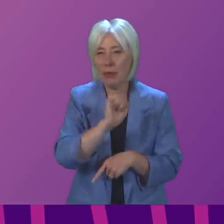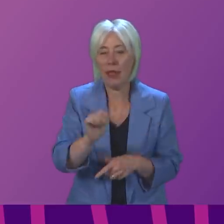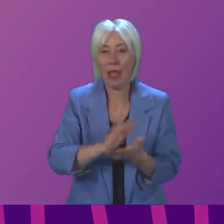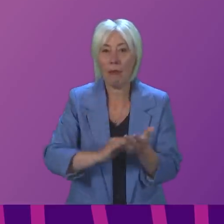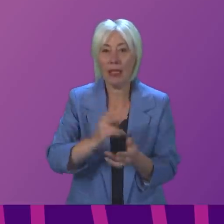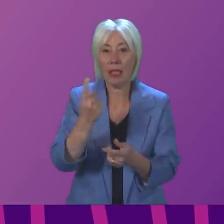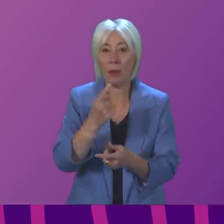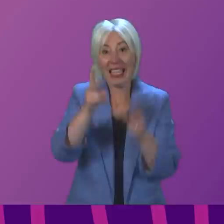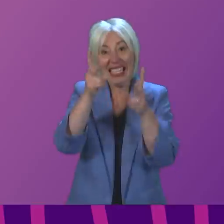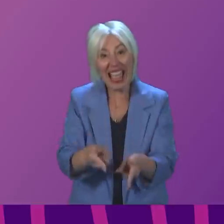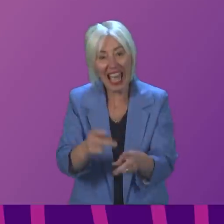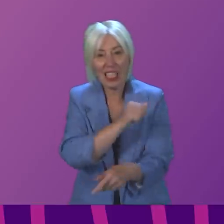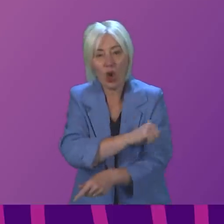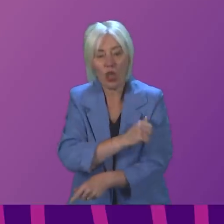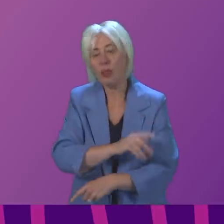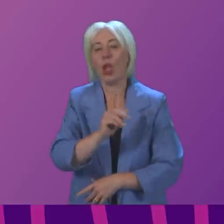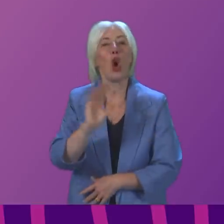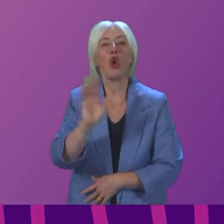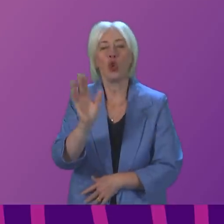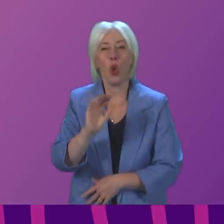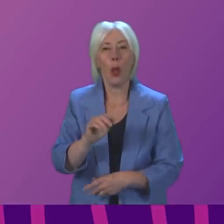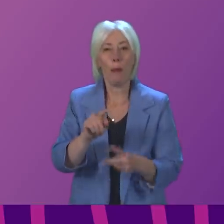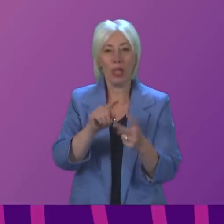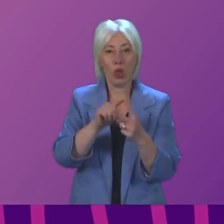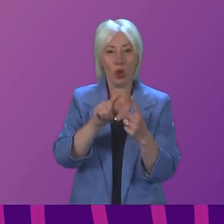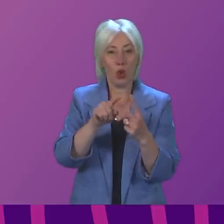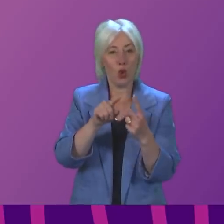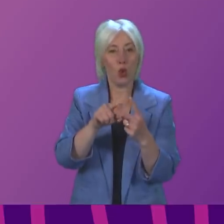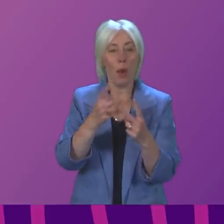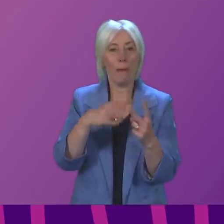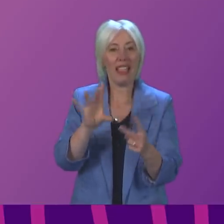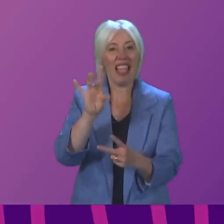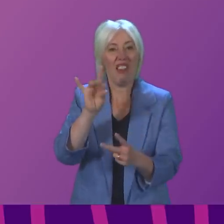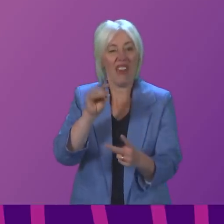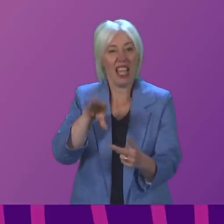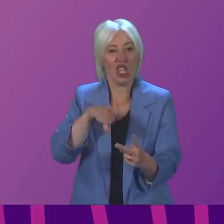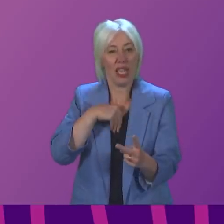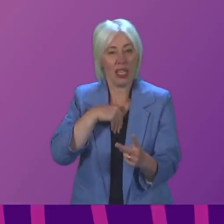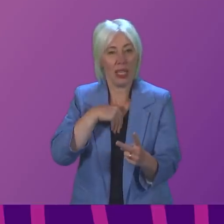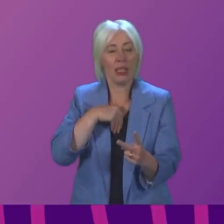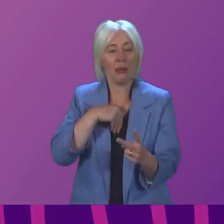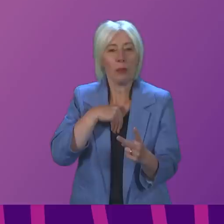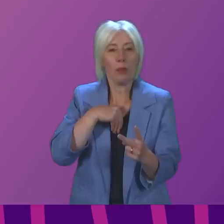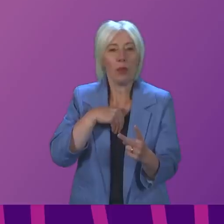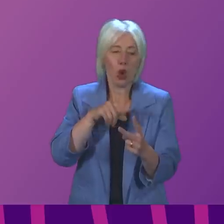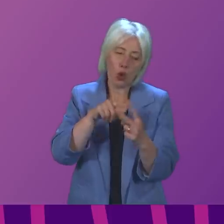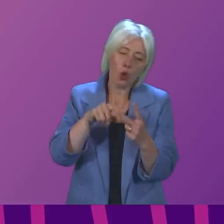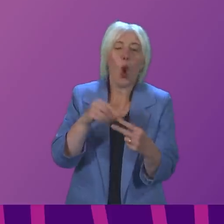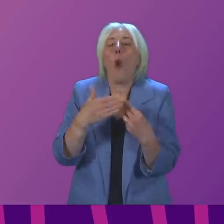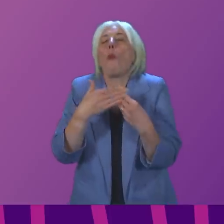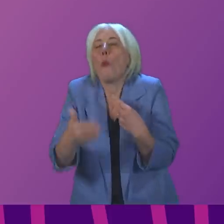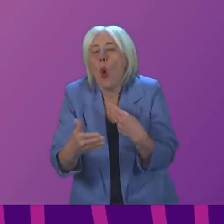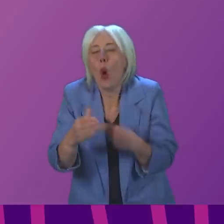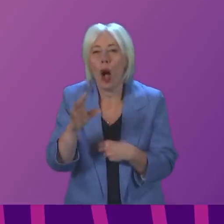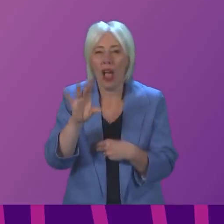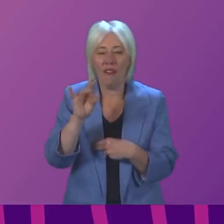a death in a hospital. That signifies two cases of infection that are linked, at least two or more cases of infection that